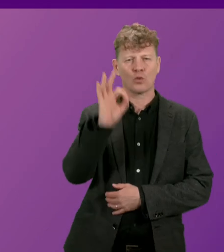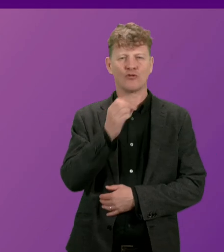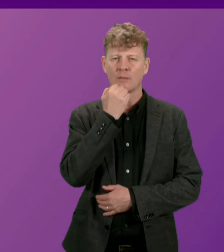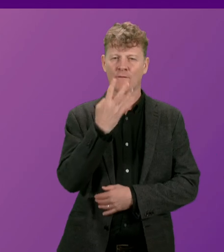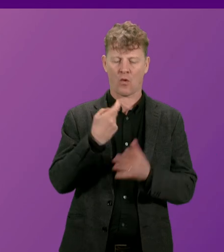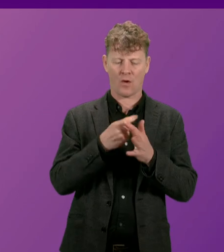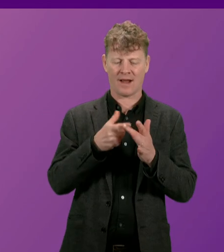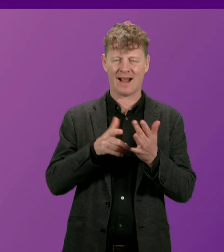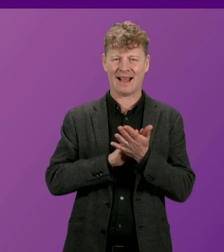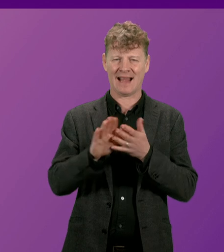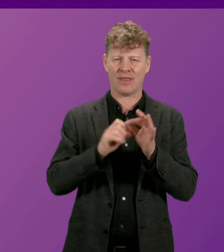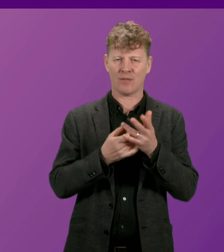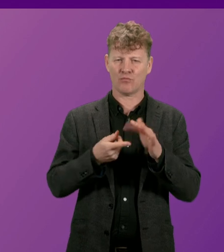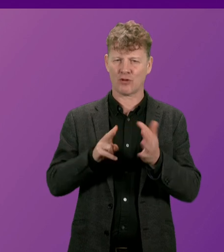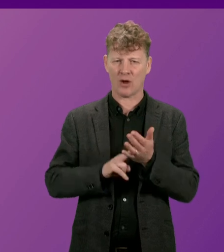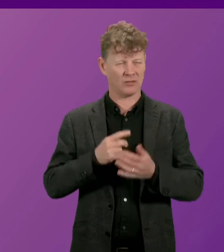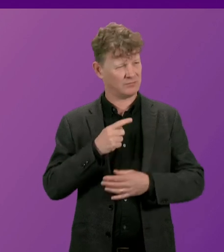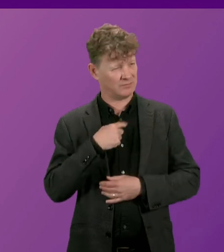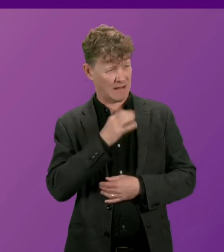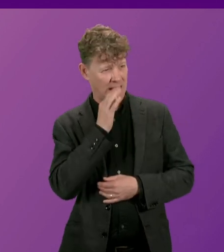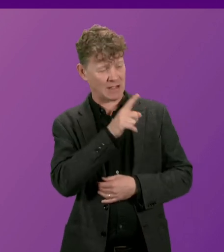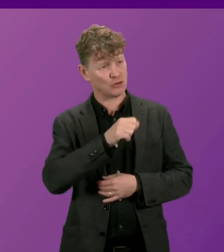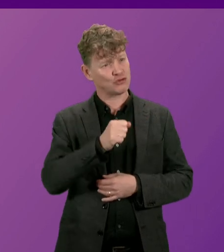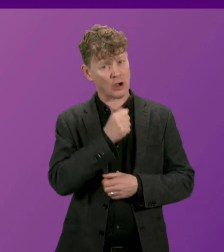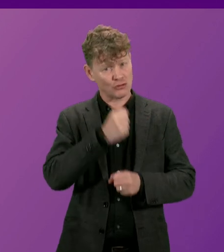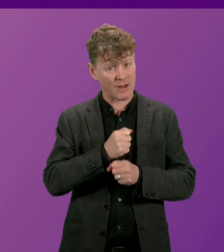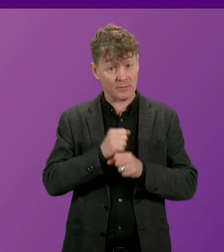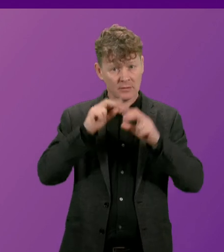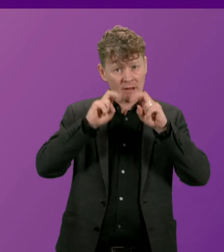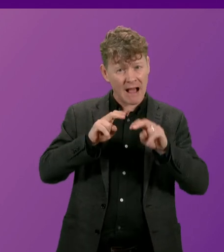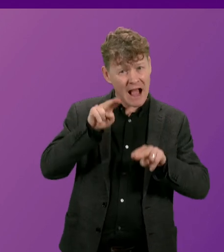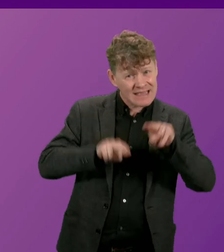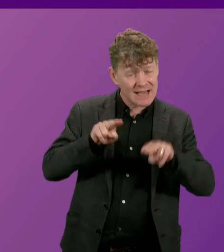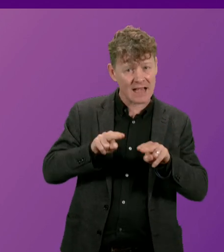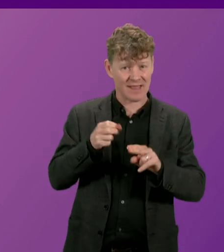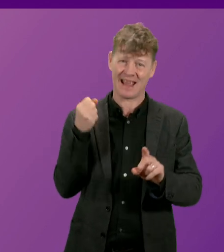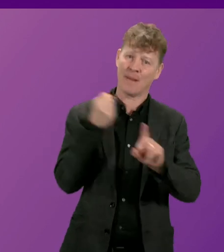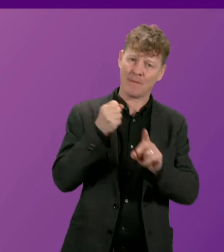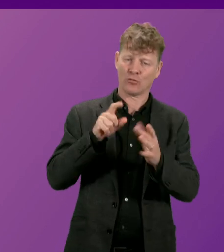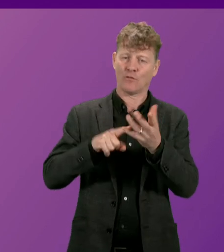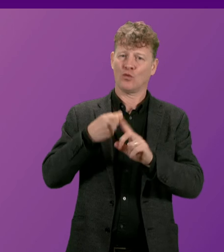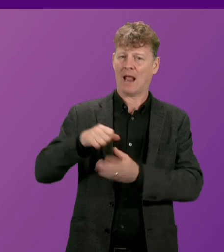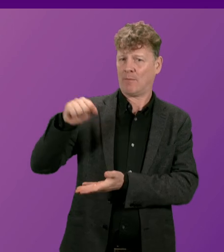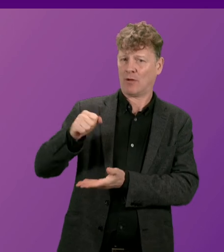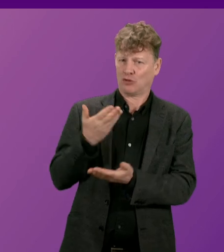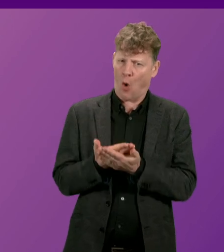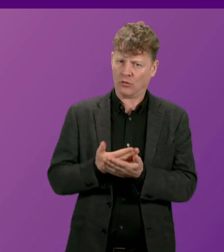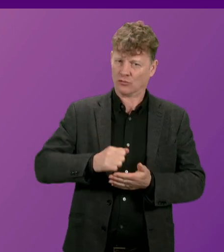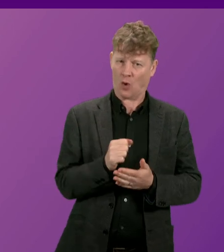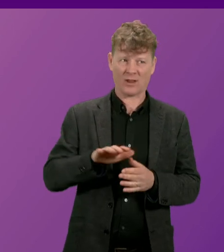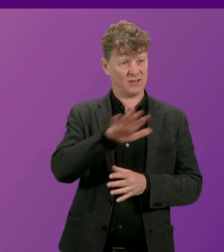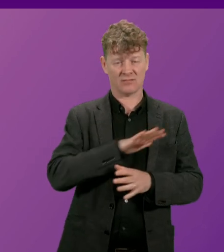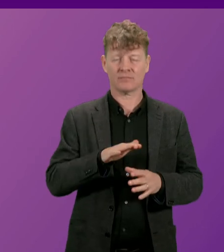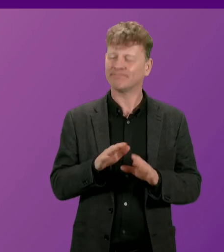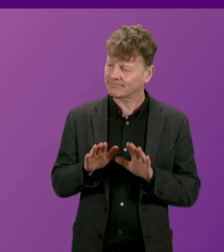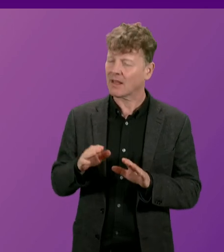First Minister what assessment the Scottish Government has undertaken of the impact of the UK Government Budget on Scotland? First Minister. I